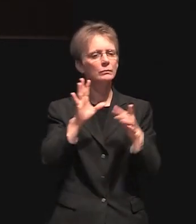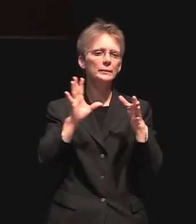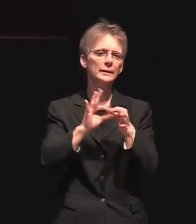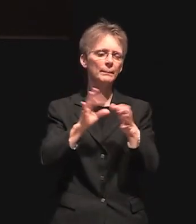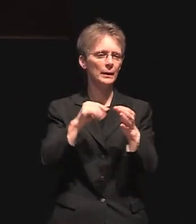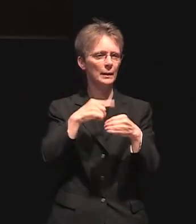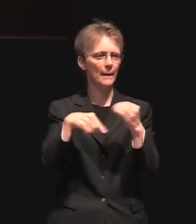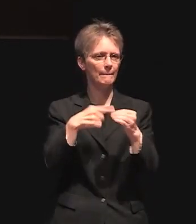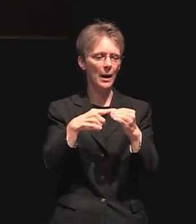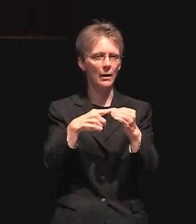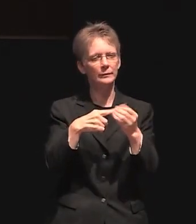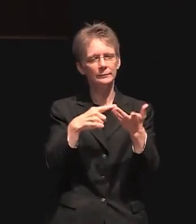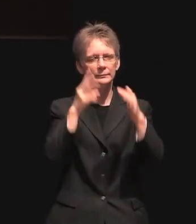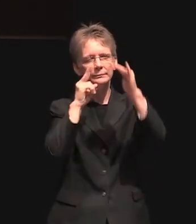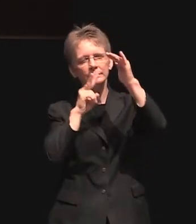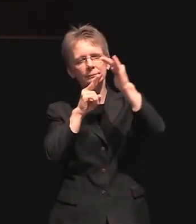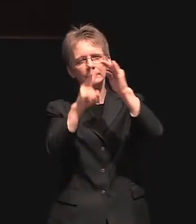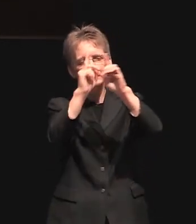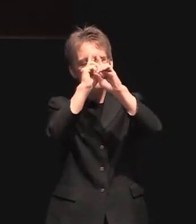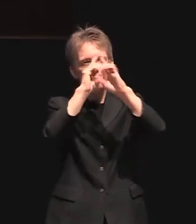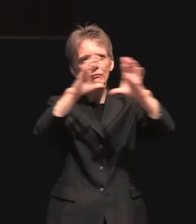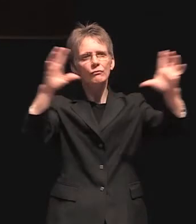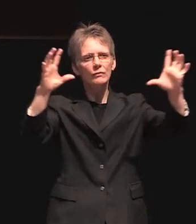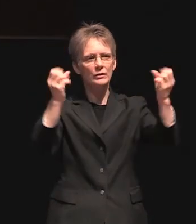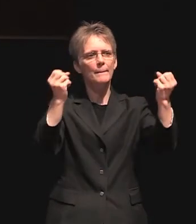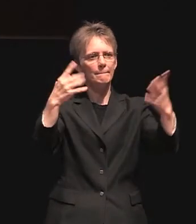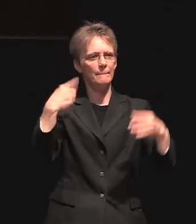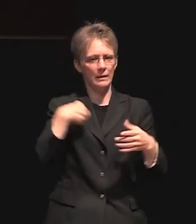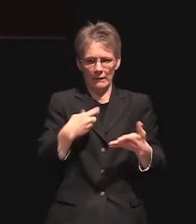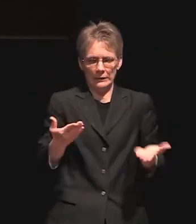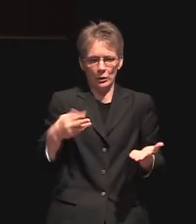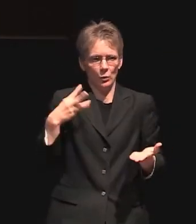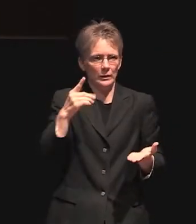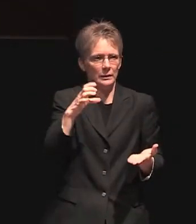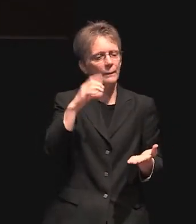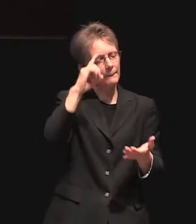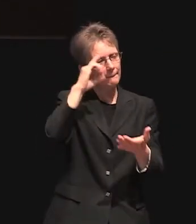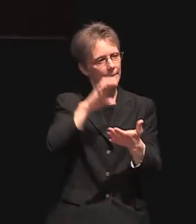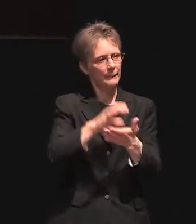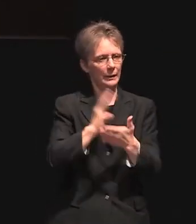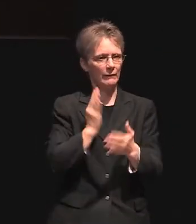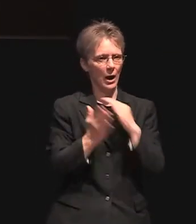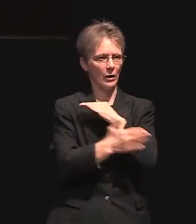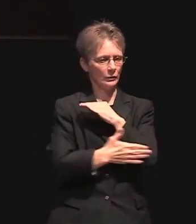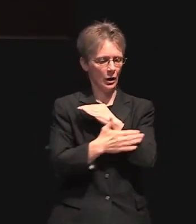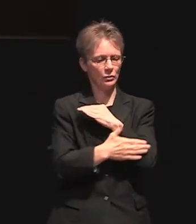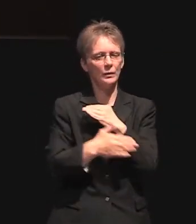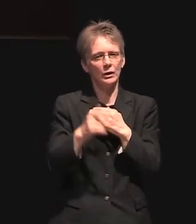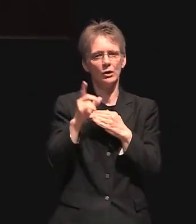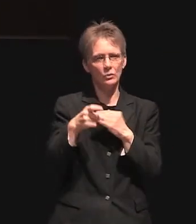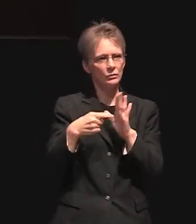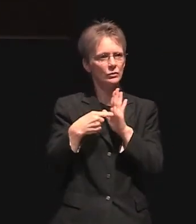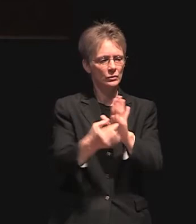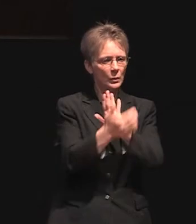of us in washington who believe that this should be a country that is known not only for its prowess in business